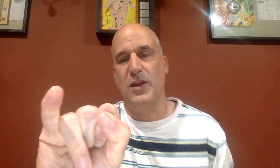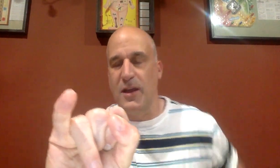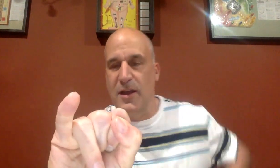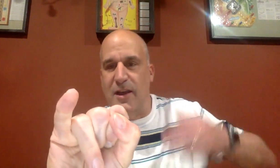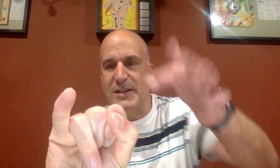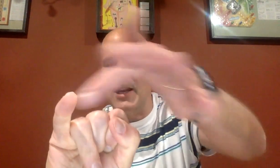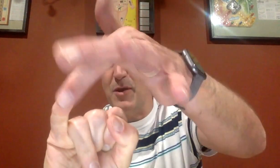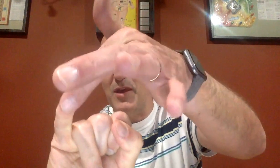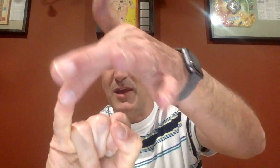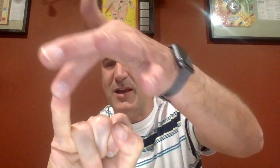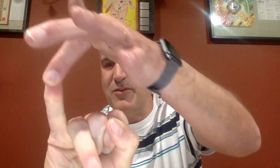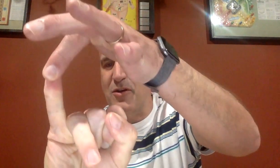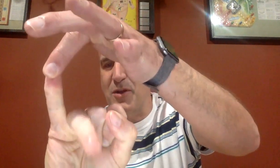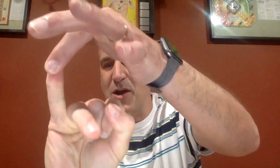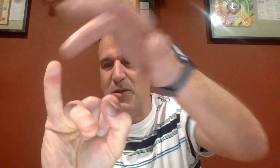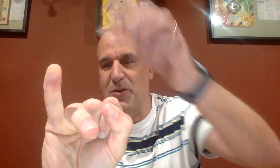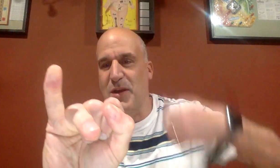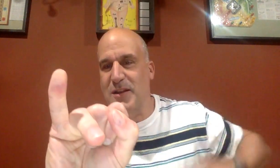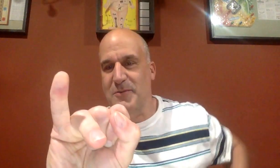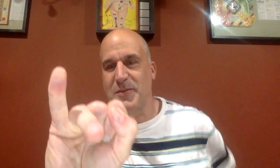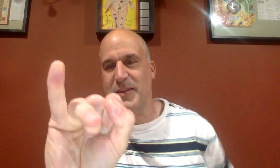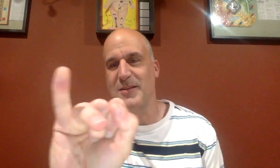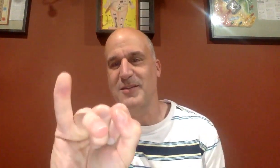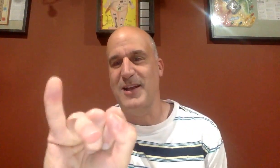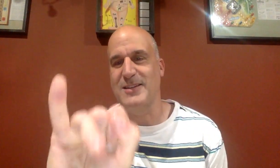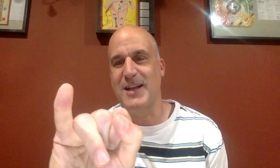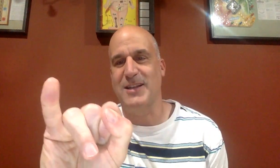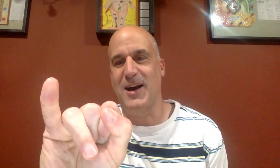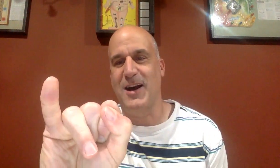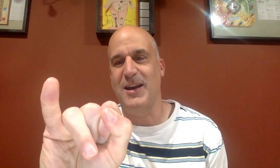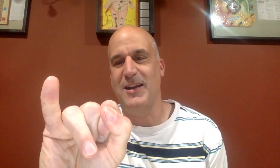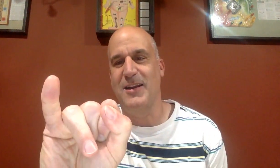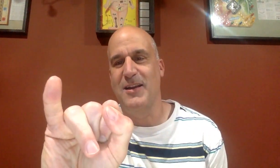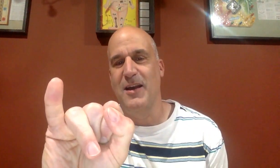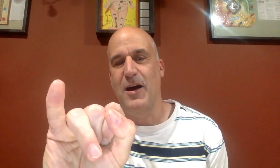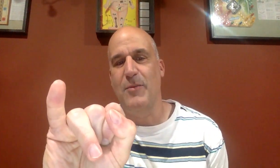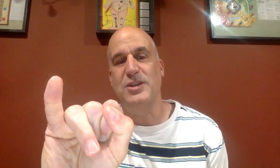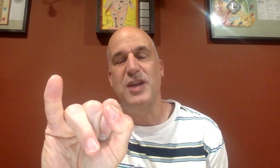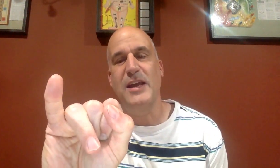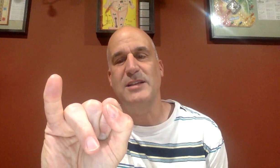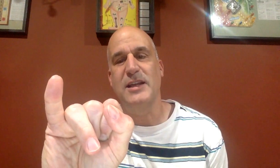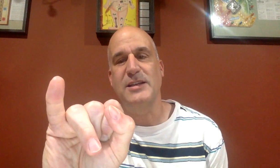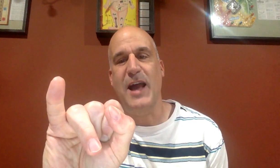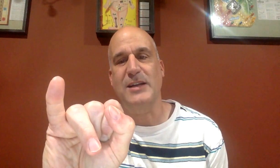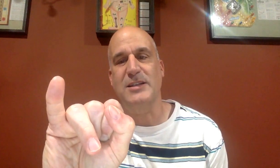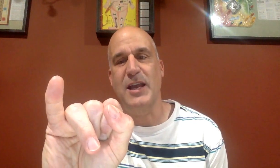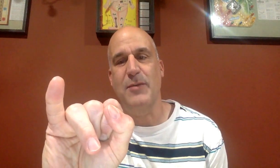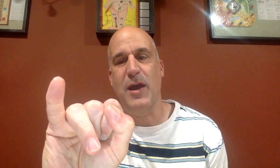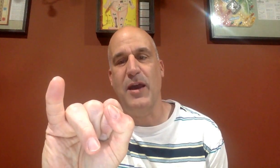extending my pinky up. So I'm going to help a little bit. So that's an I. And J is the exact same as